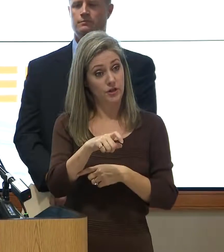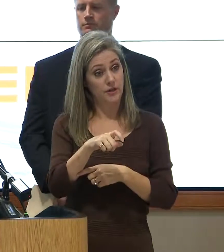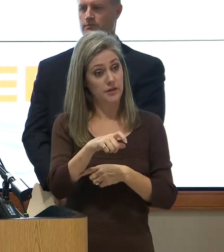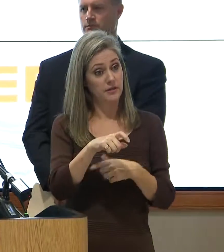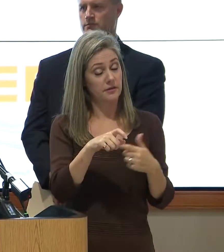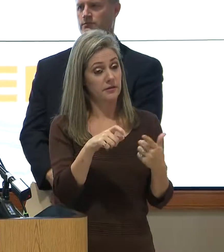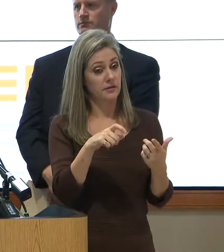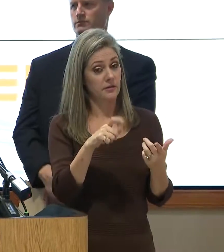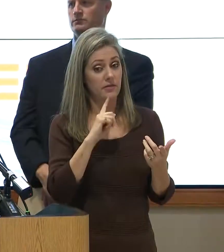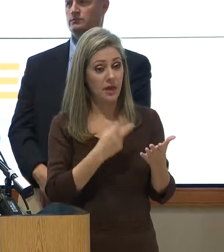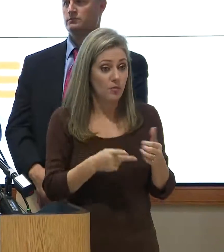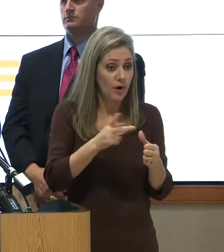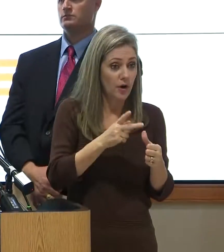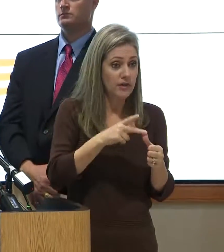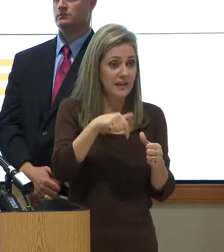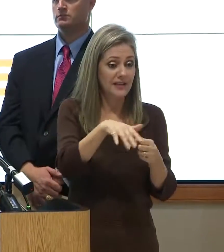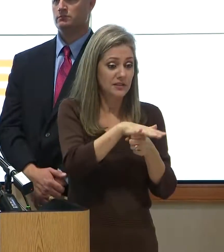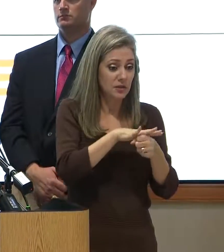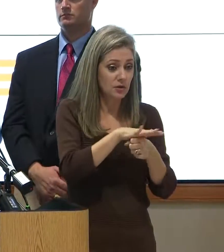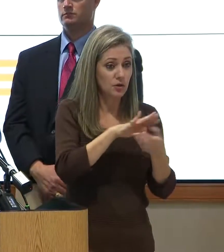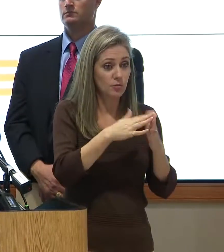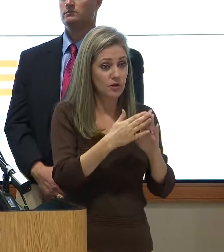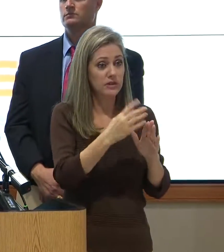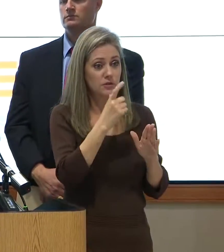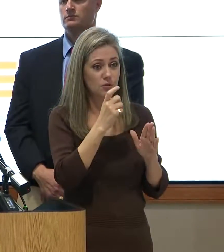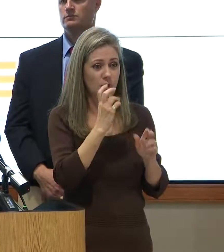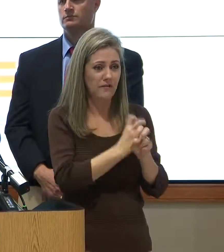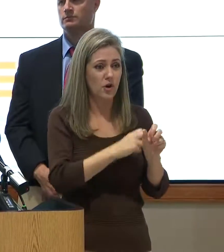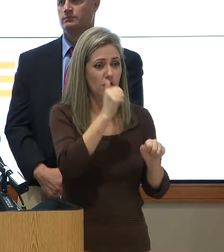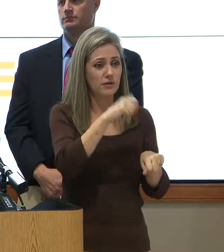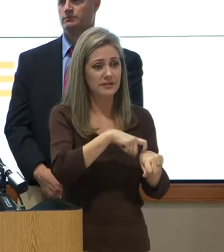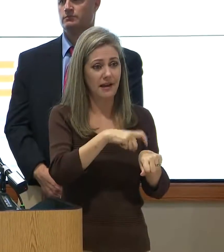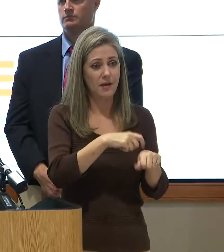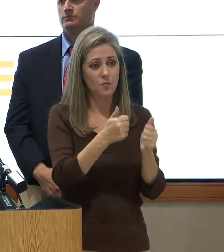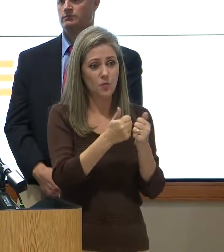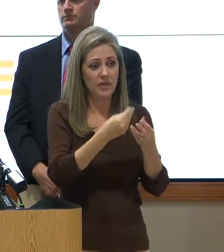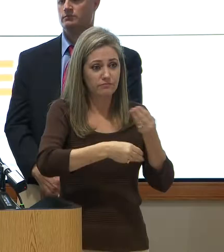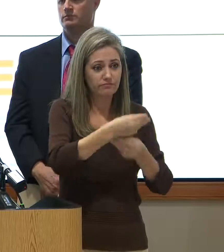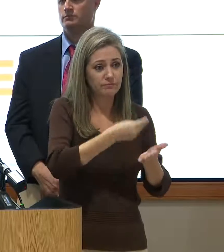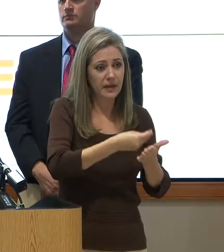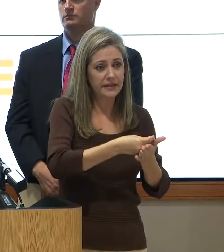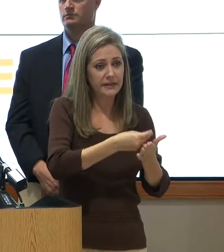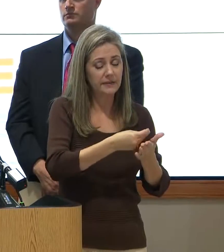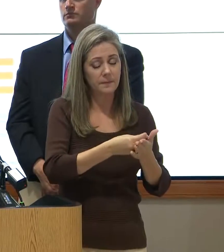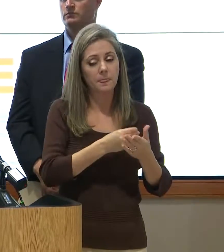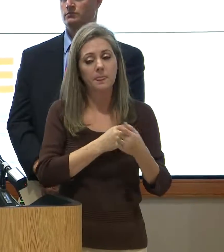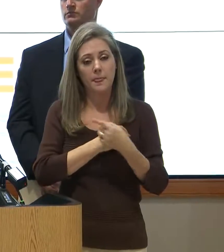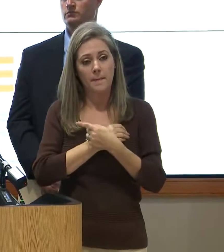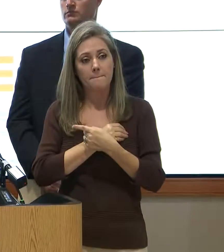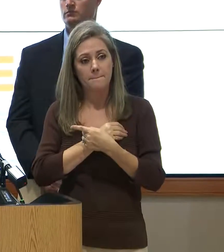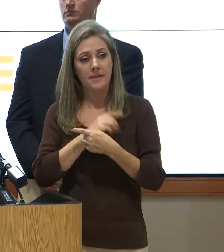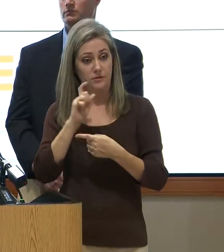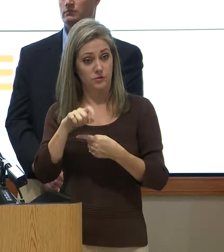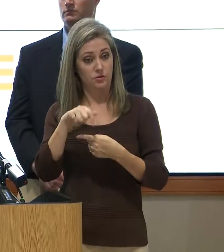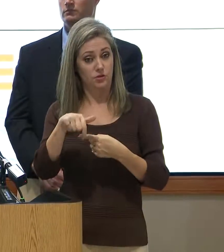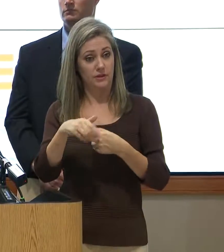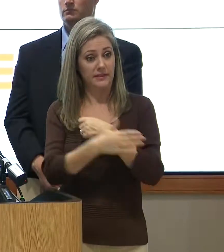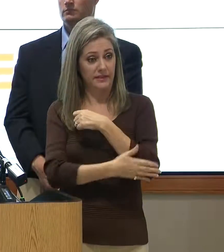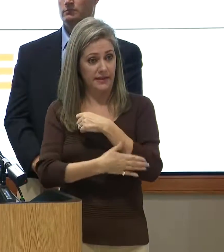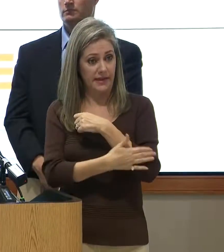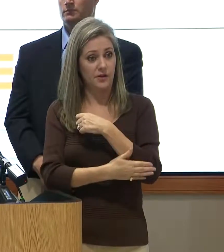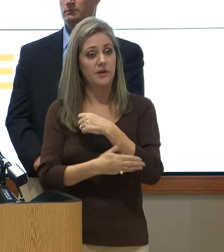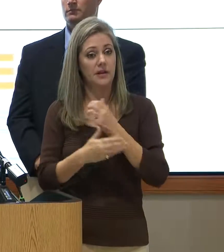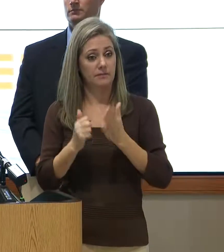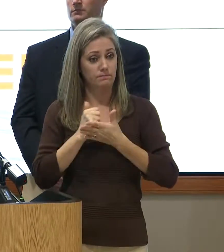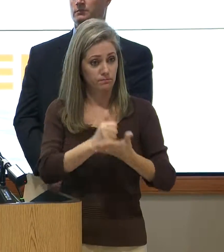help communities who have a harder time recovering from a harder time? Should the county prioritize those communities who have a harder time